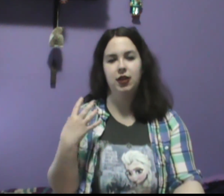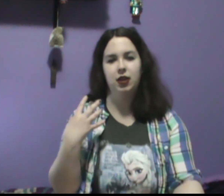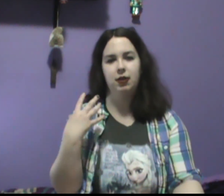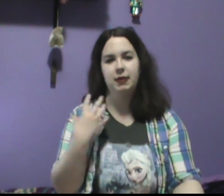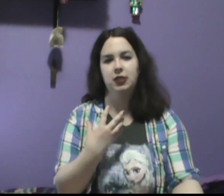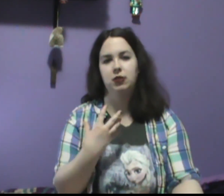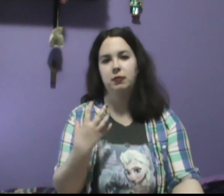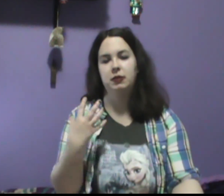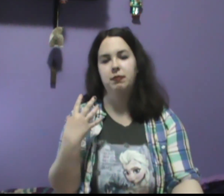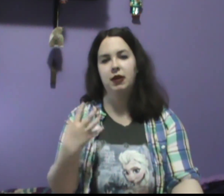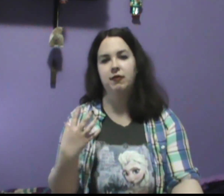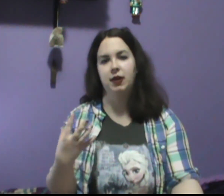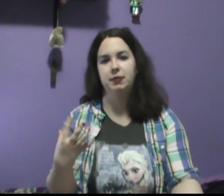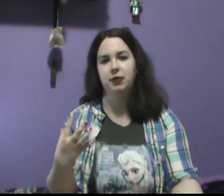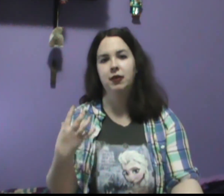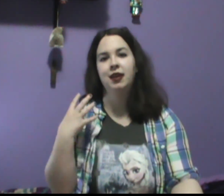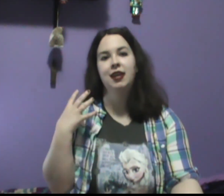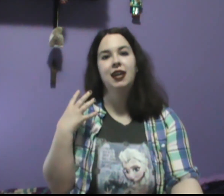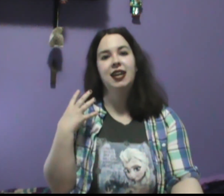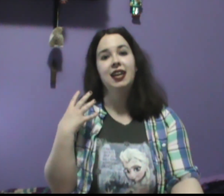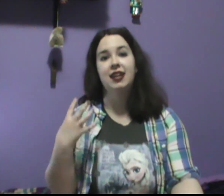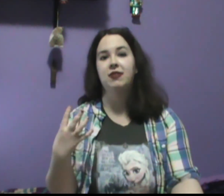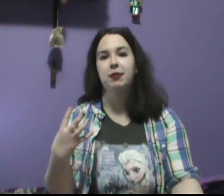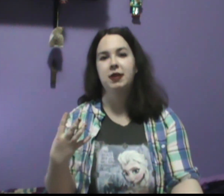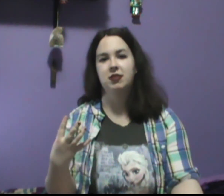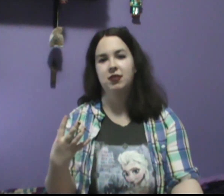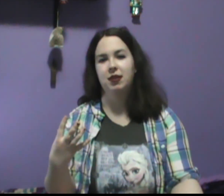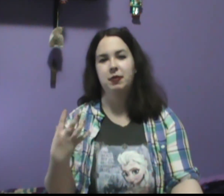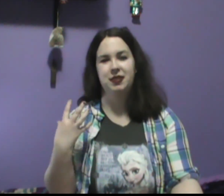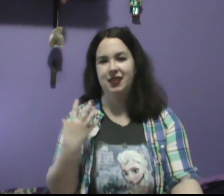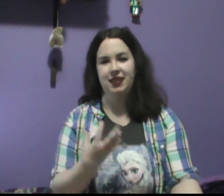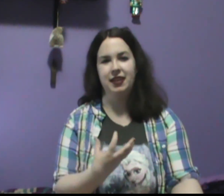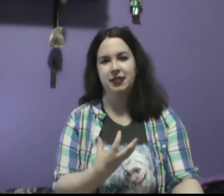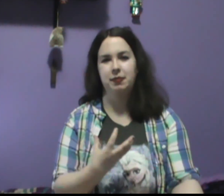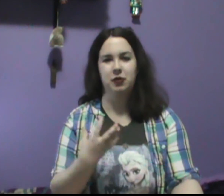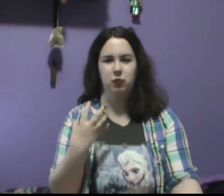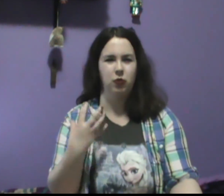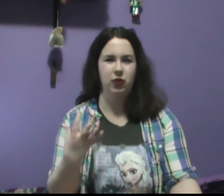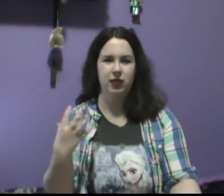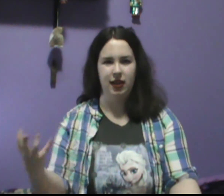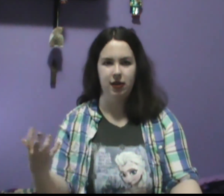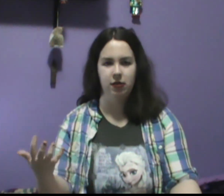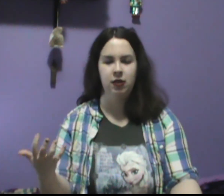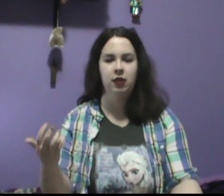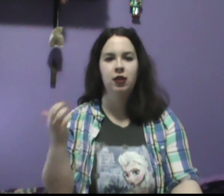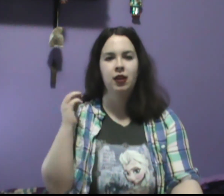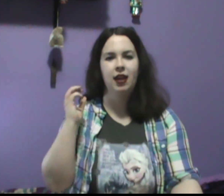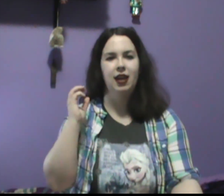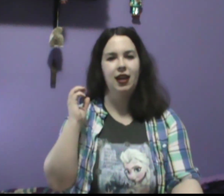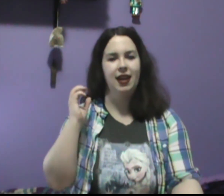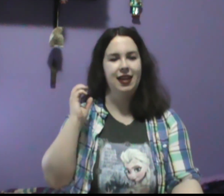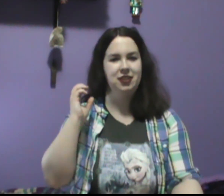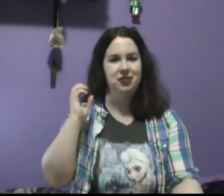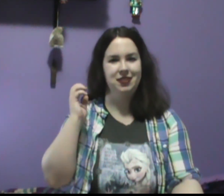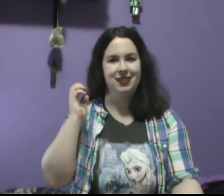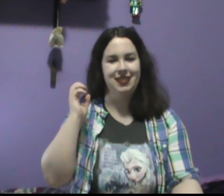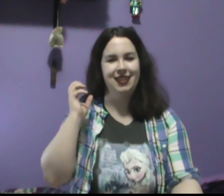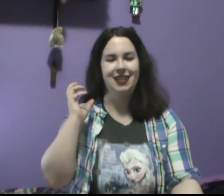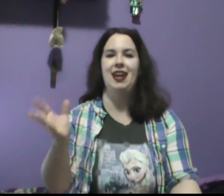like it could have been so much better of an episode if the musical numbers and the dance numbers weren't there. And just yeah.